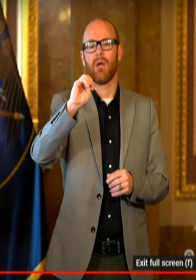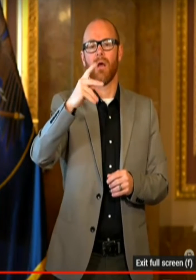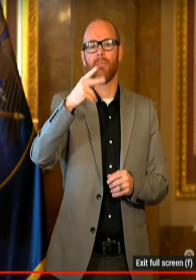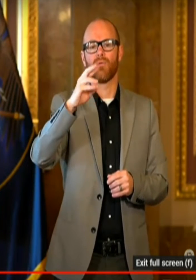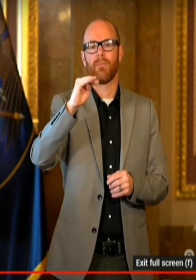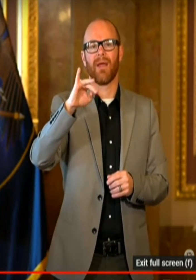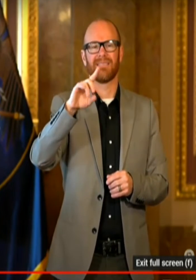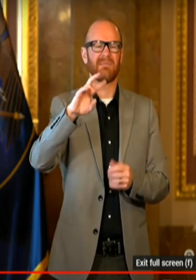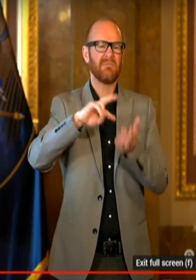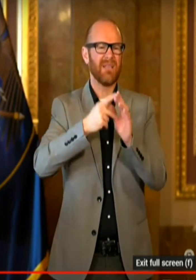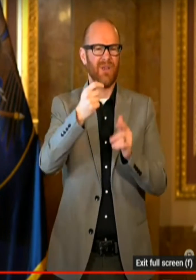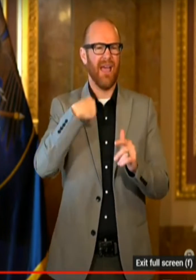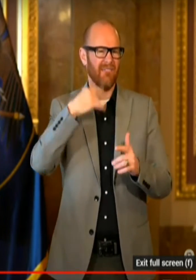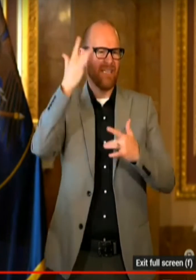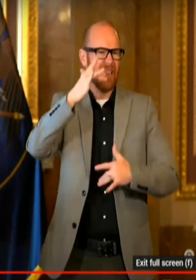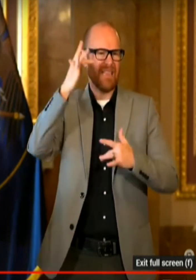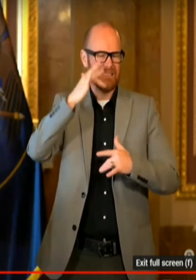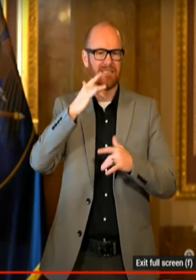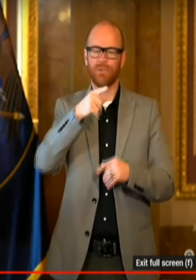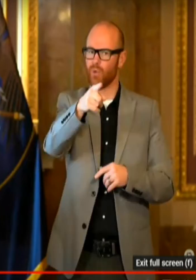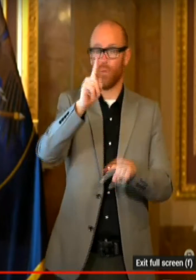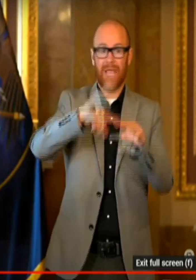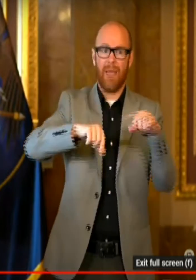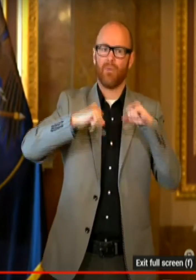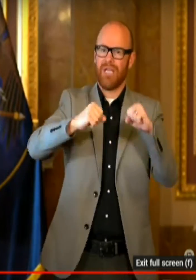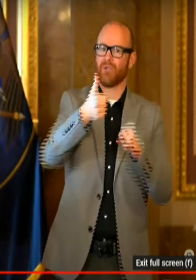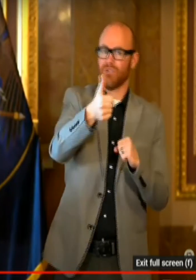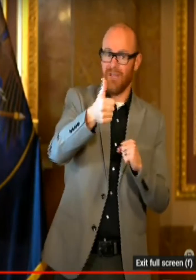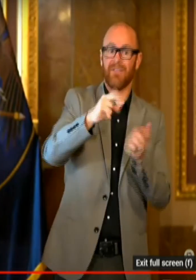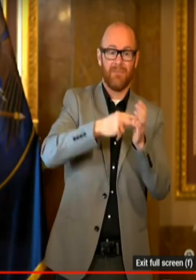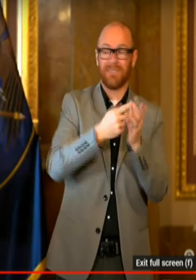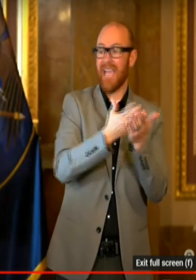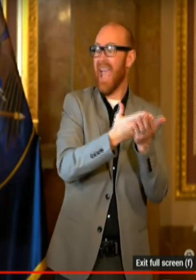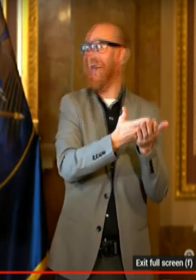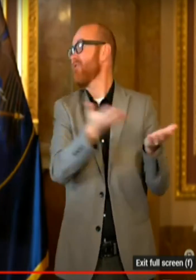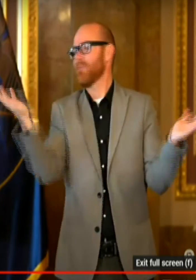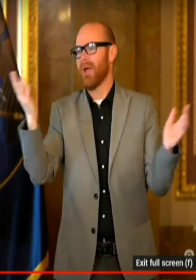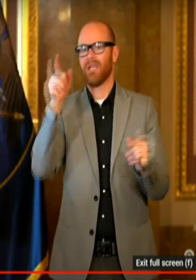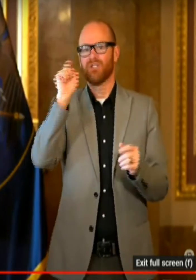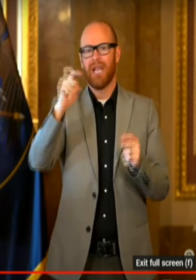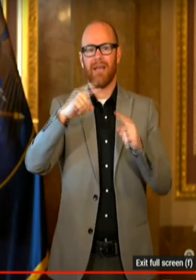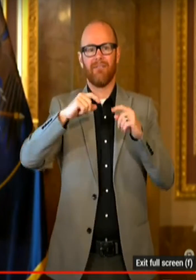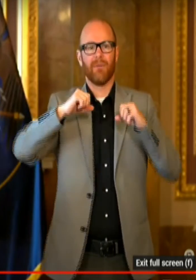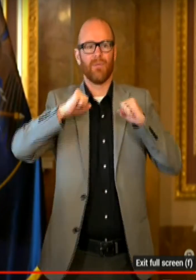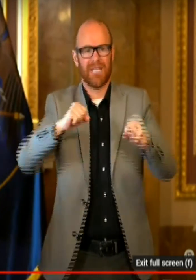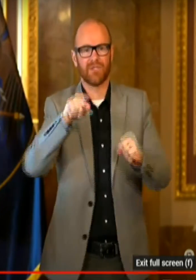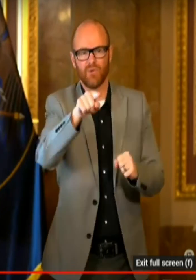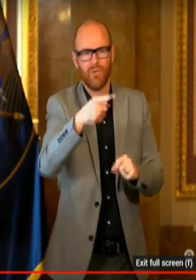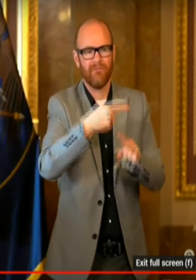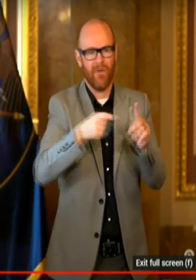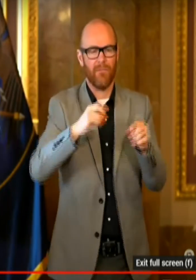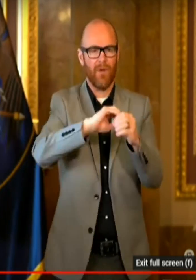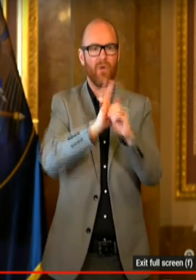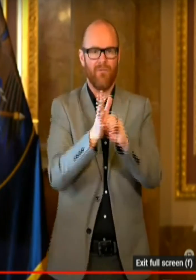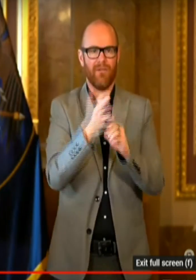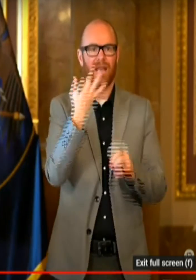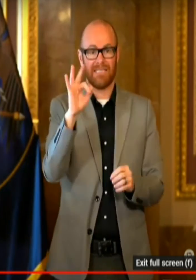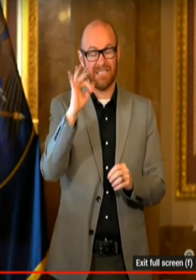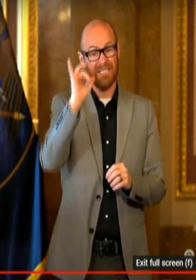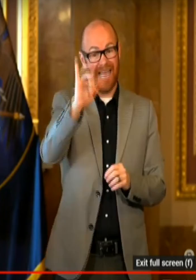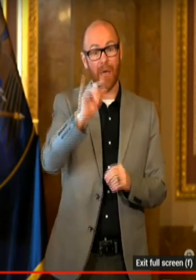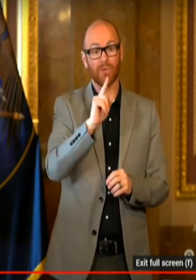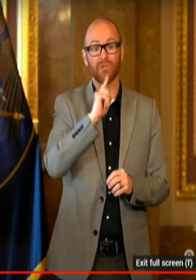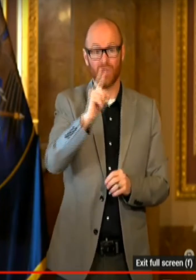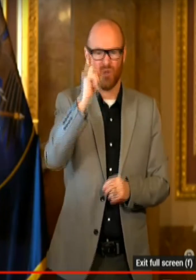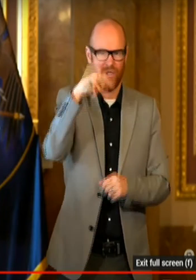-19, and that we have to have every single person in the world protect you from COVID-19. That was true a year ago.